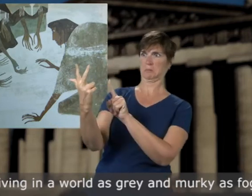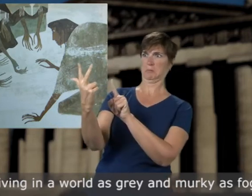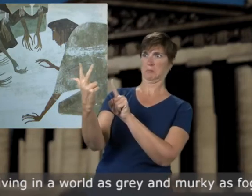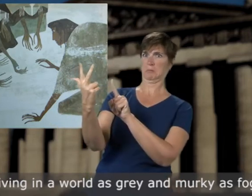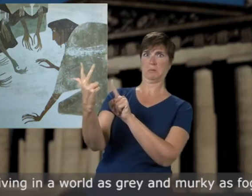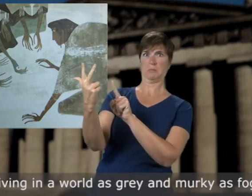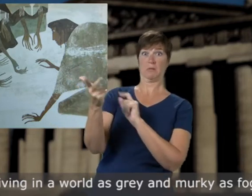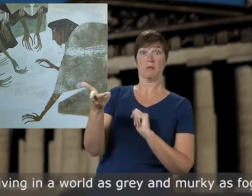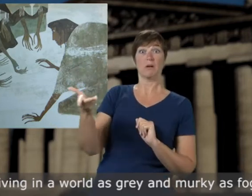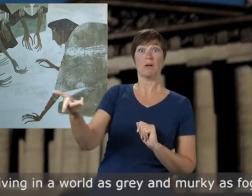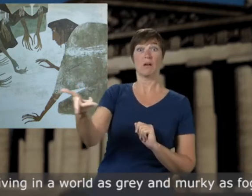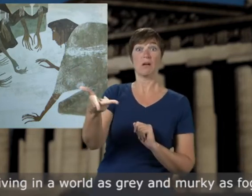Perseus